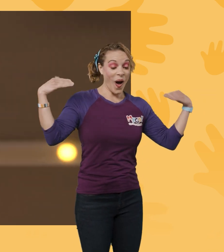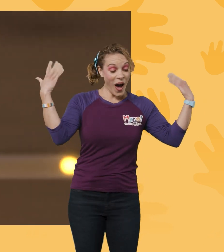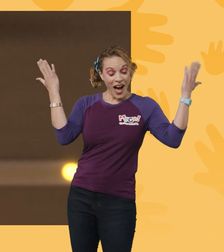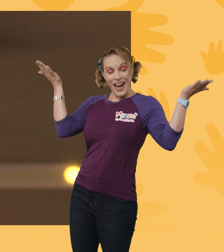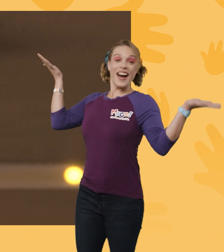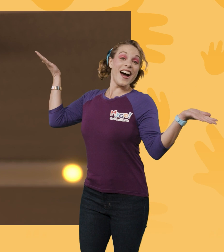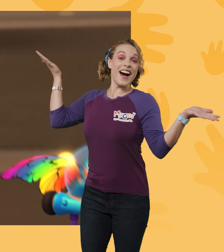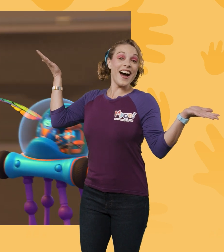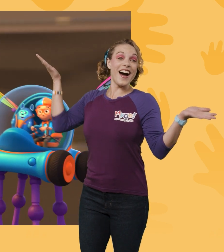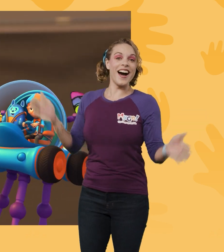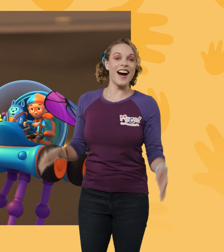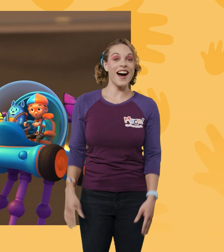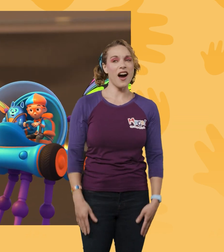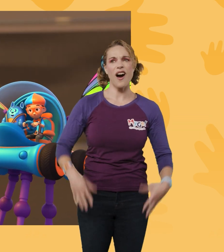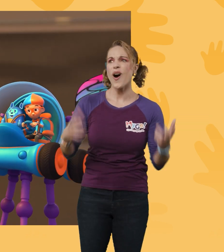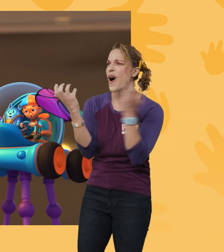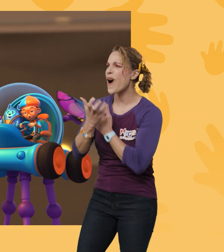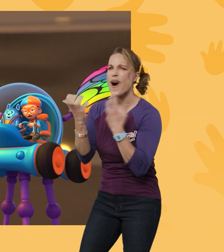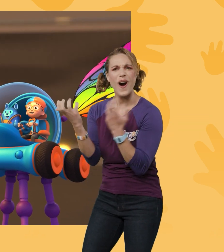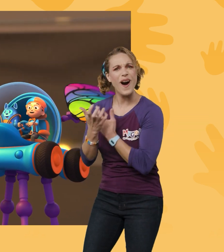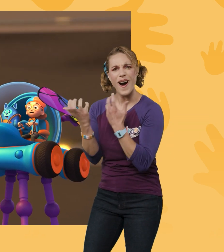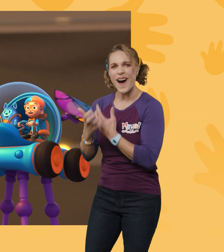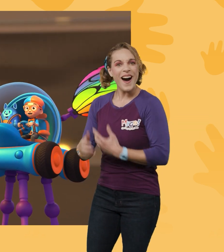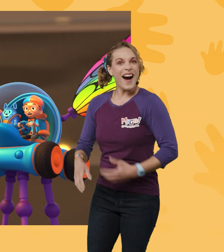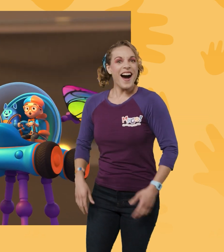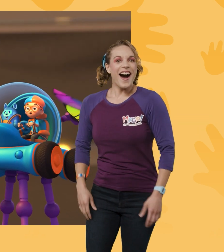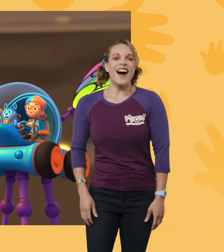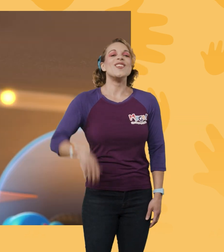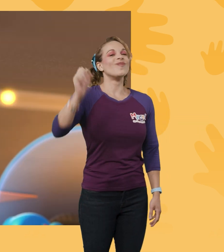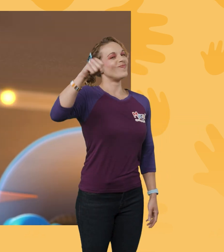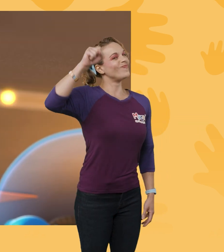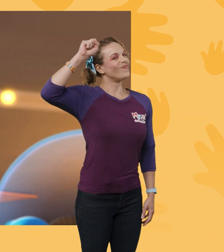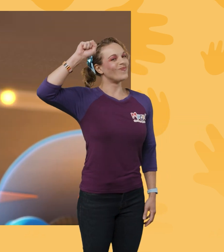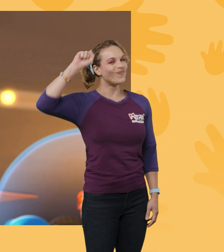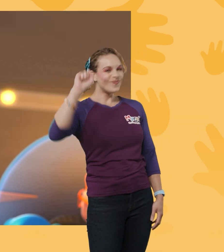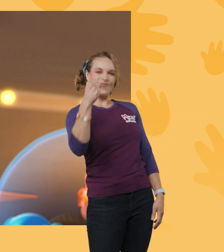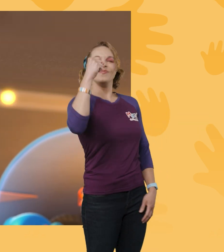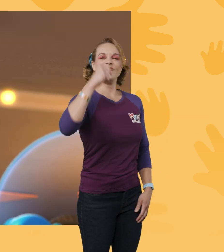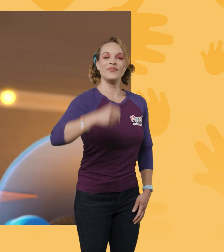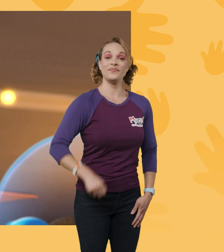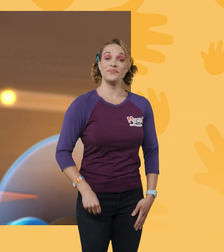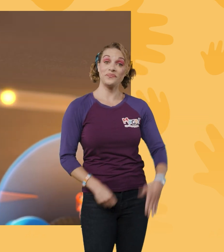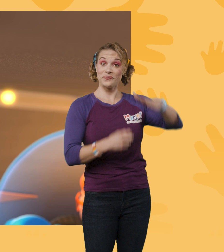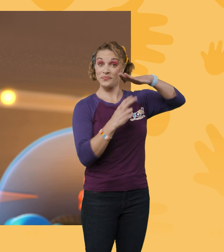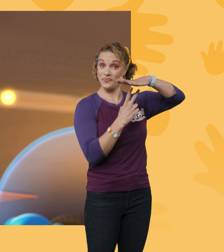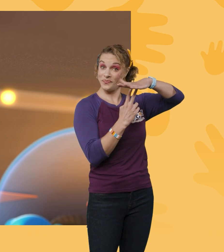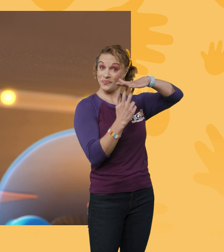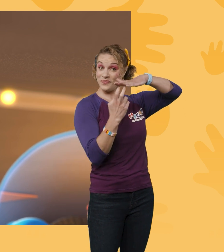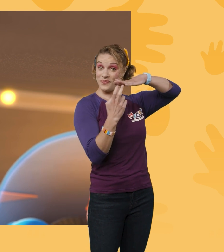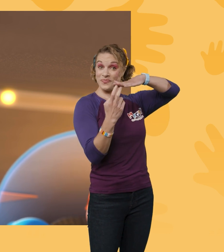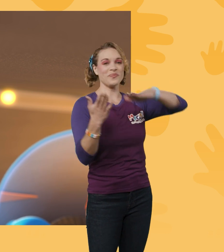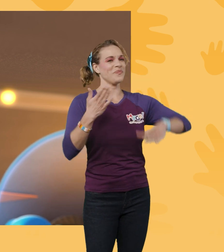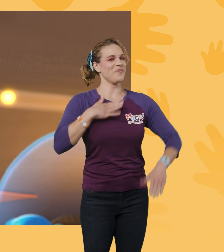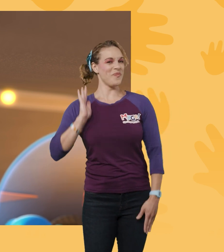Ta-da! Wow! Yes, siree! The ceiling is my own